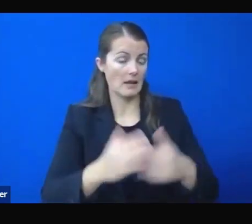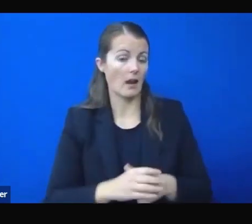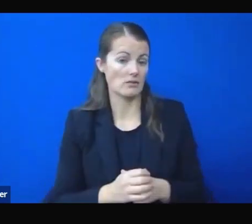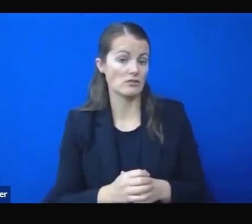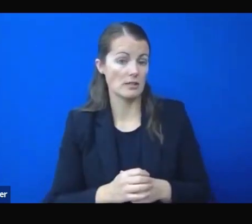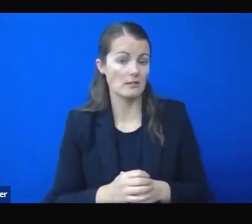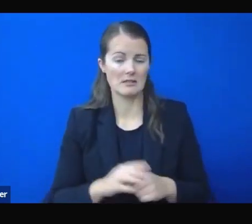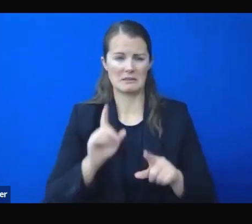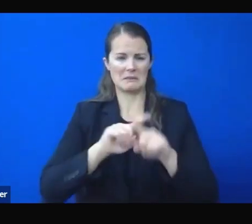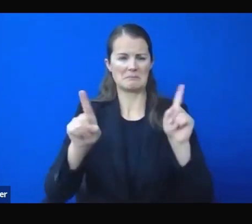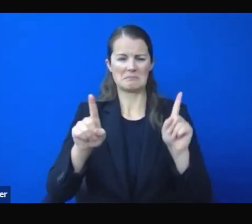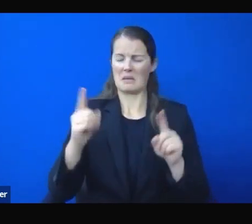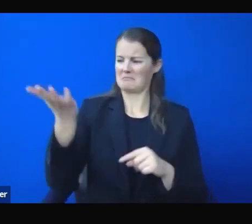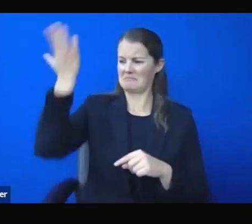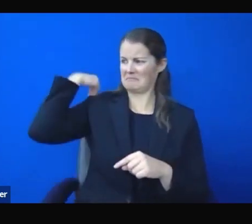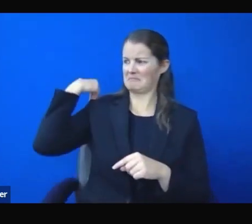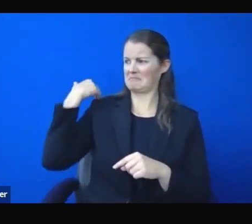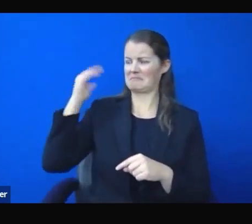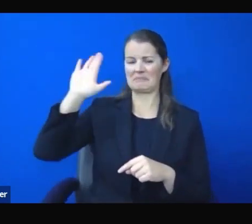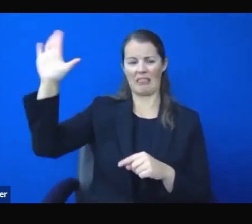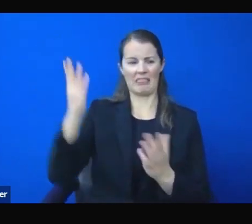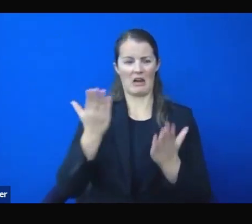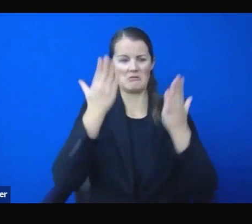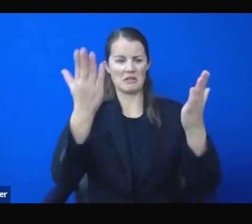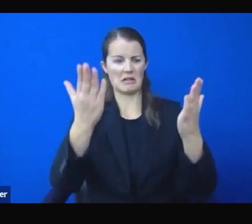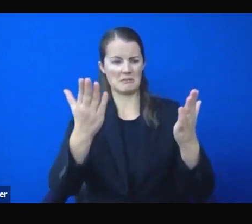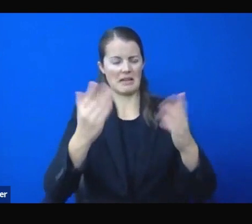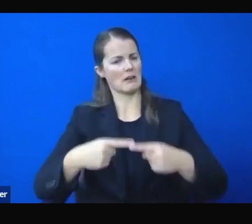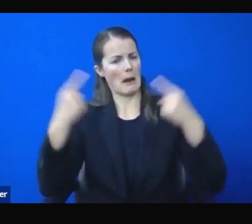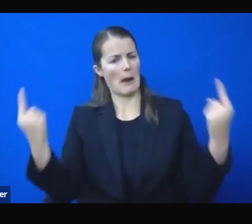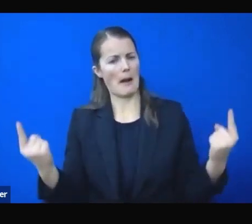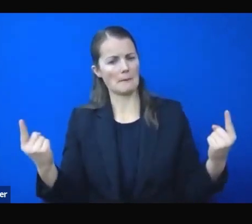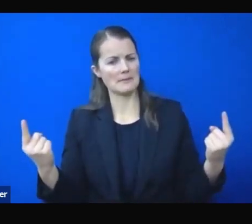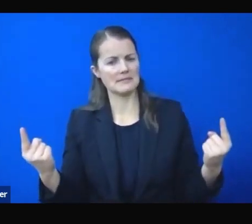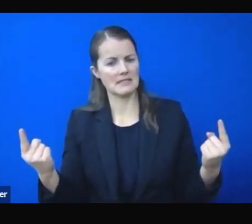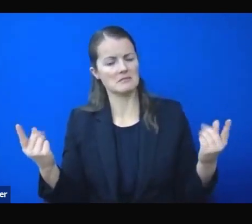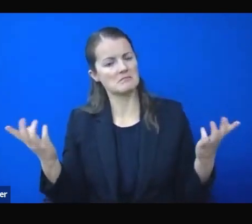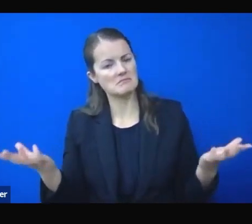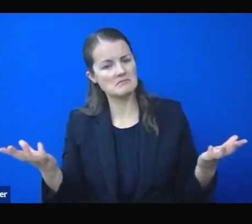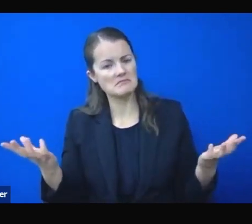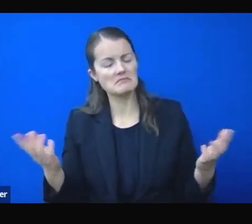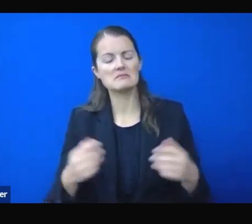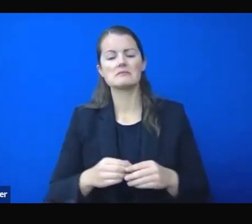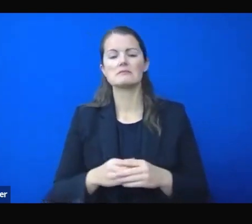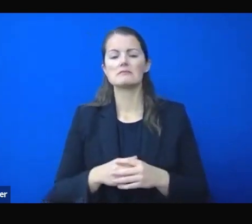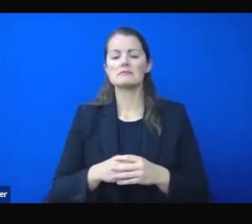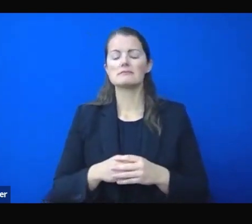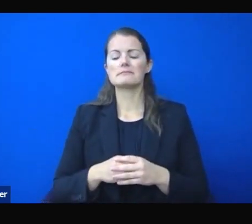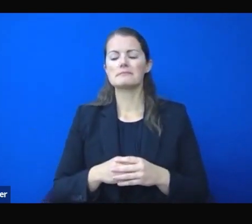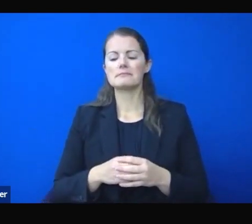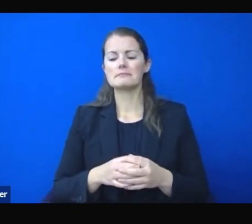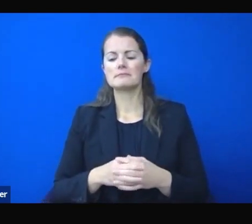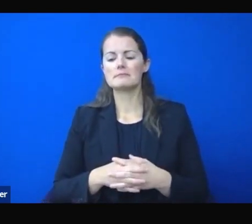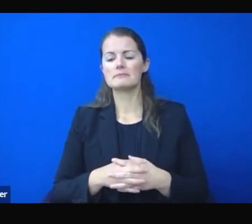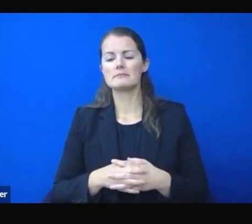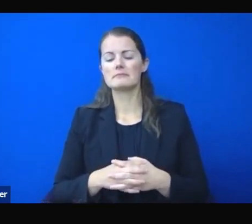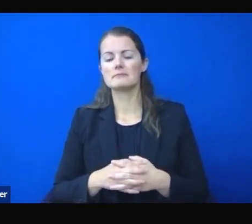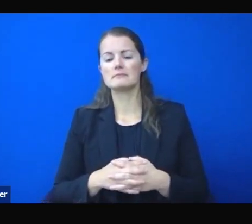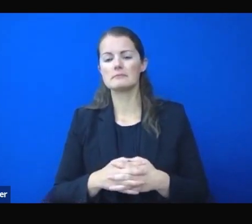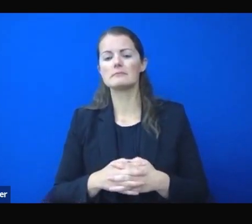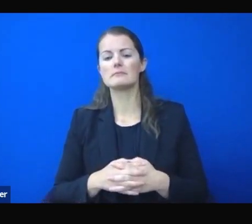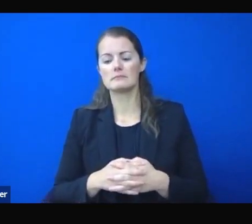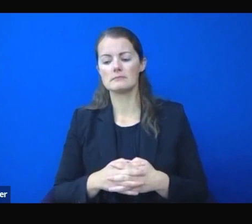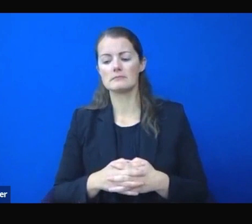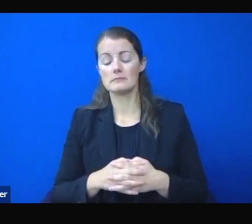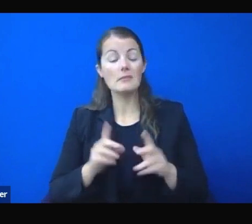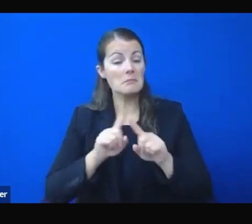mitigation measures touted by respected public health officials throughout the country. But nonetheless, I